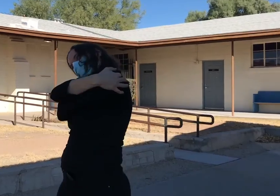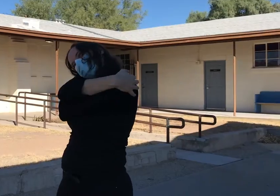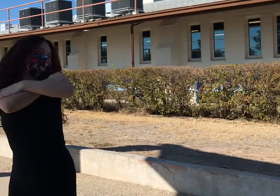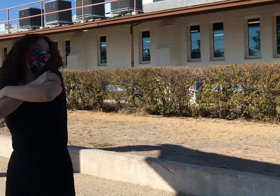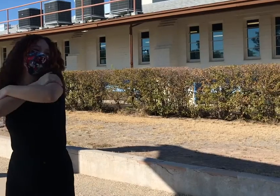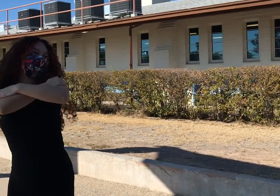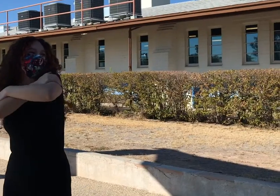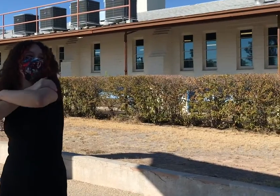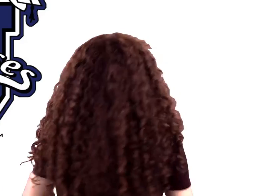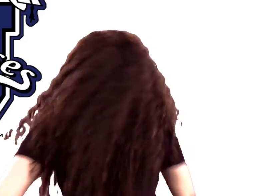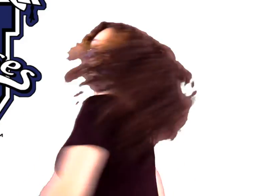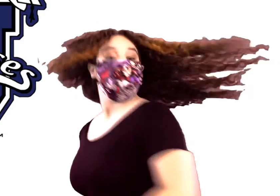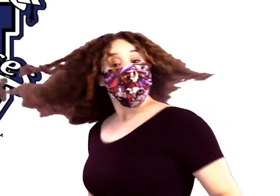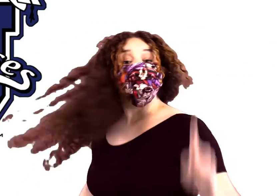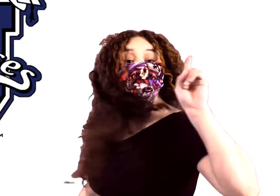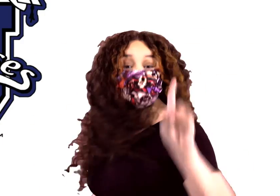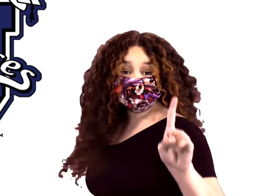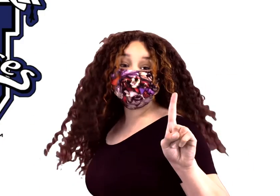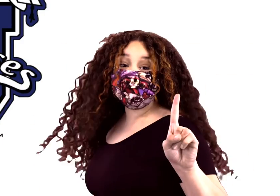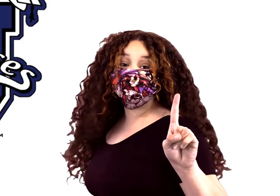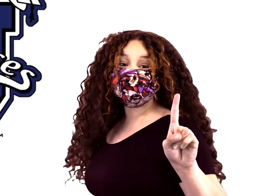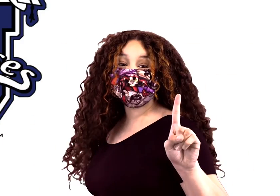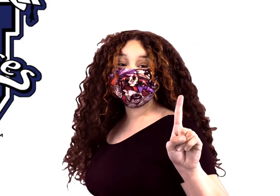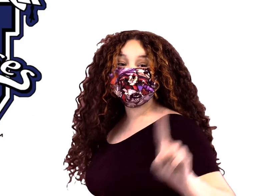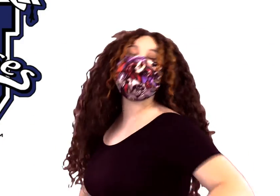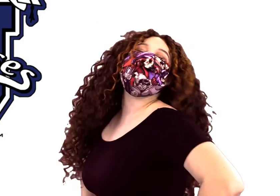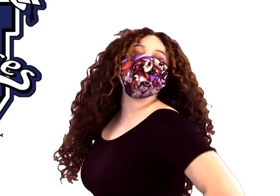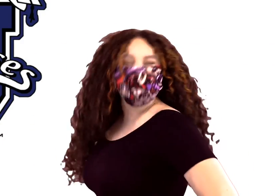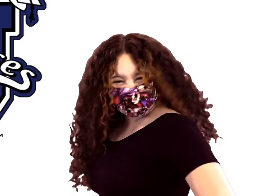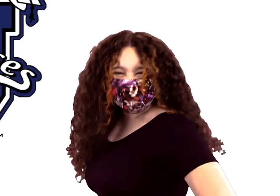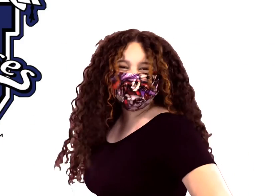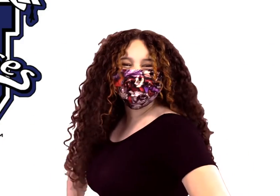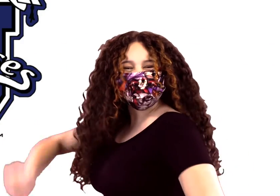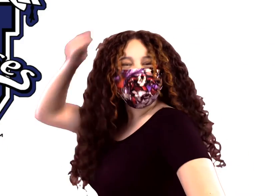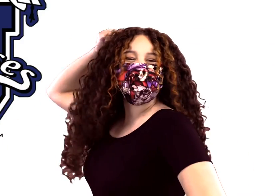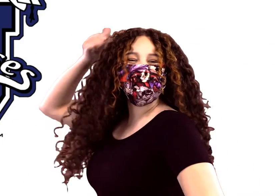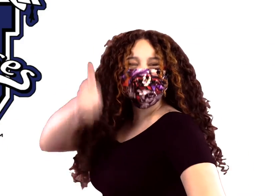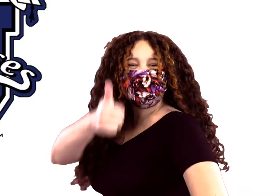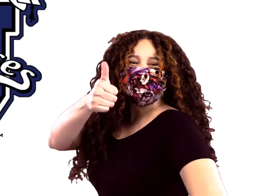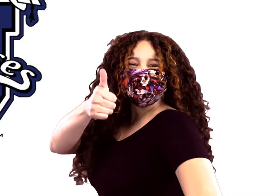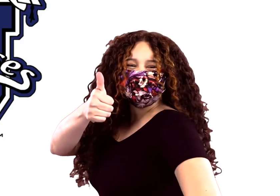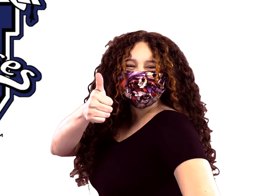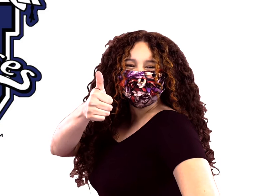be safe please and thank you so much you